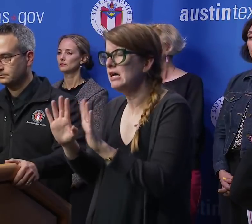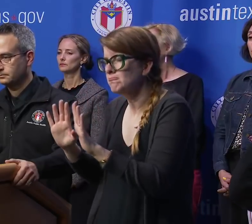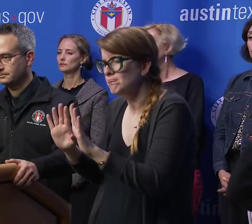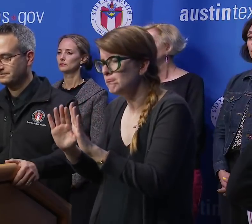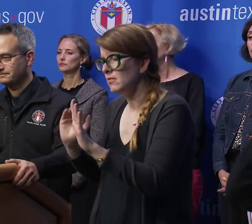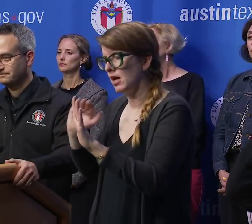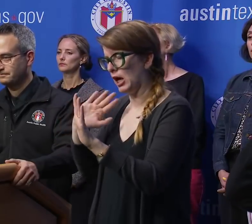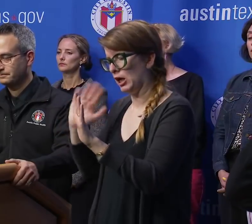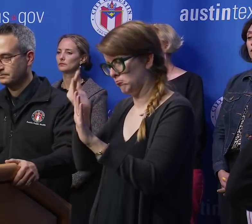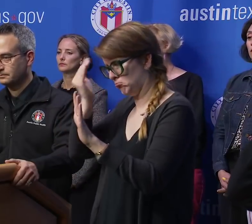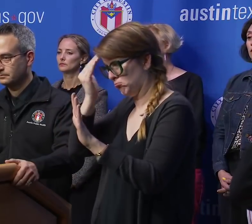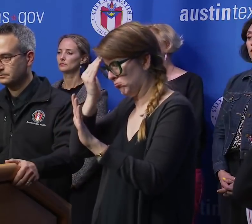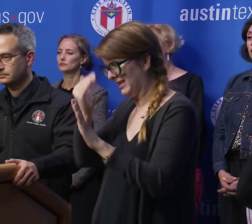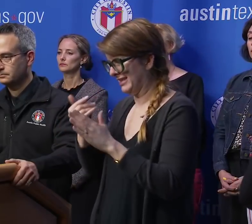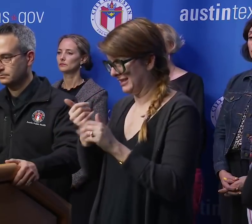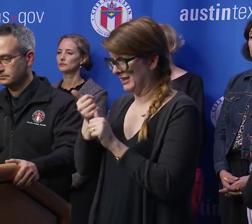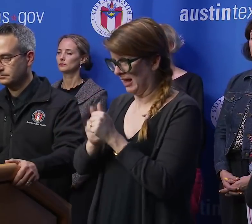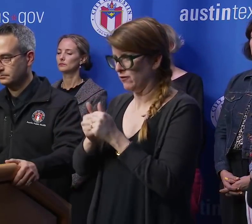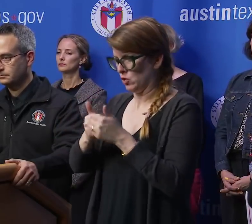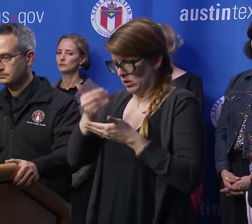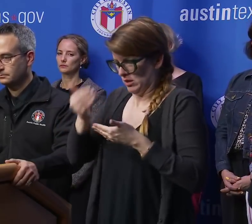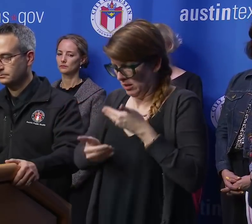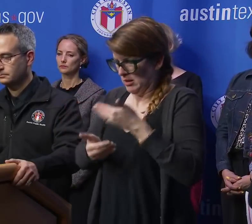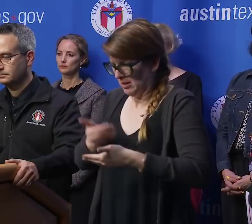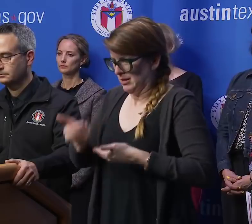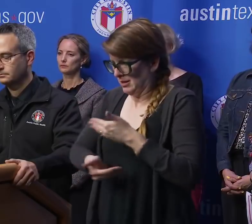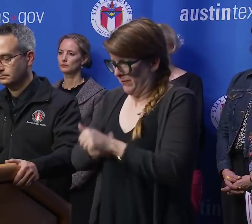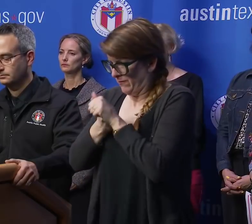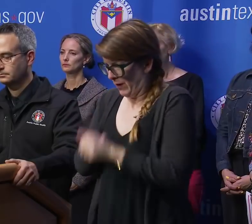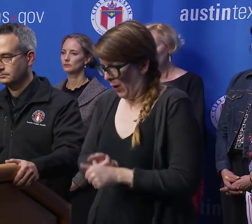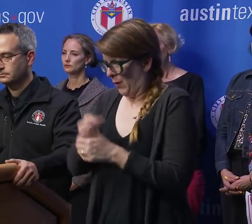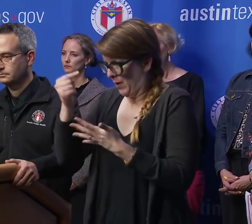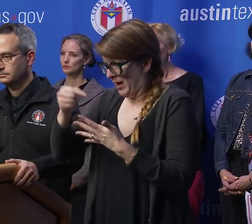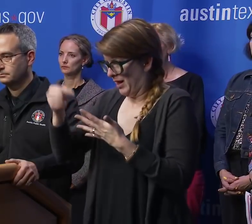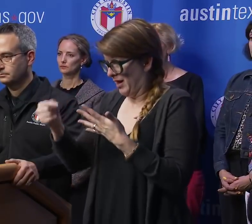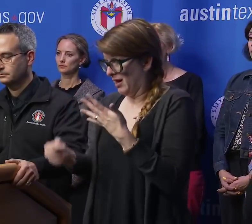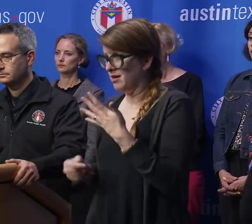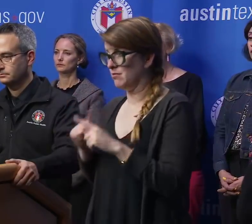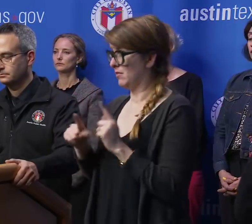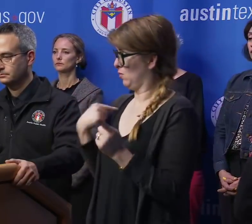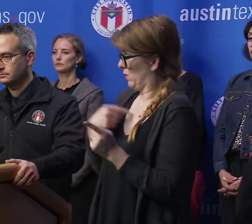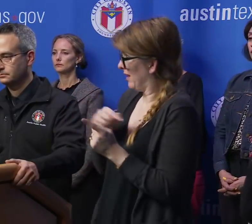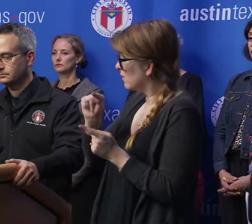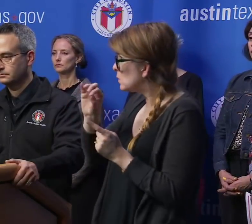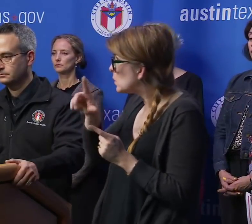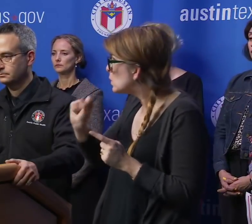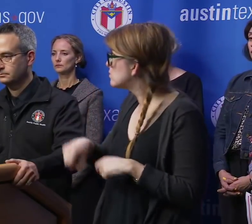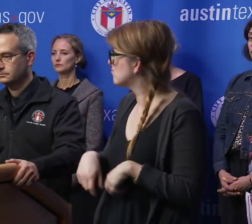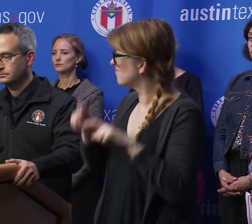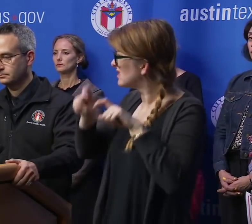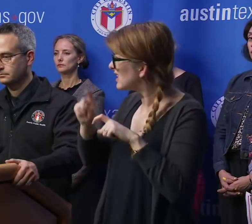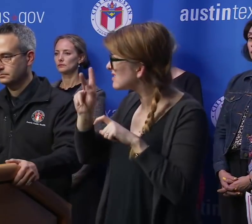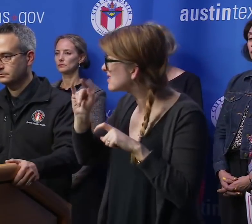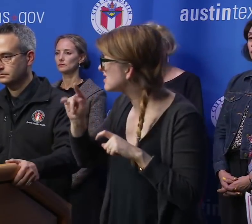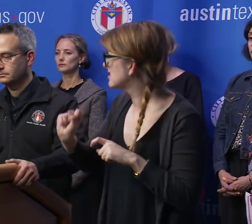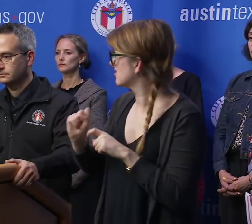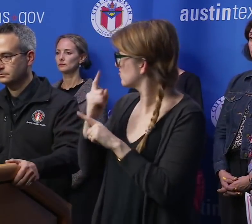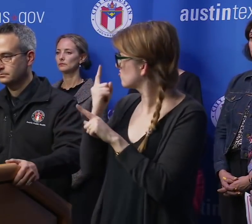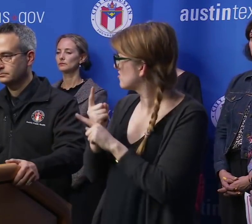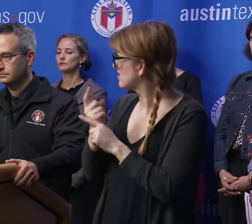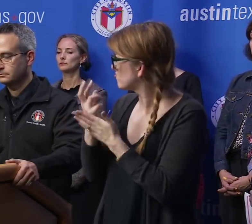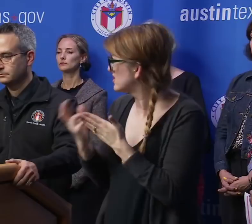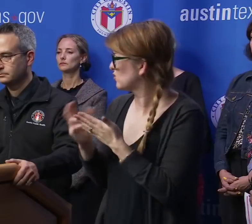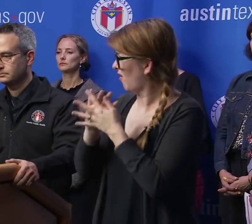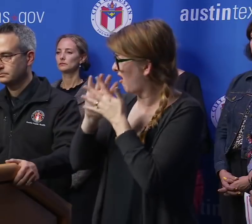you know, step-by-step process that must be followed. But do we have the tools, the testing kits, and the right resources